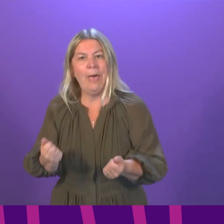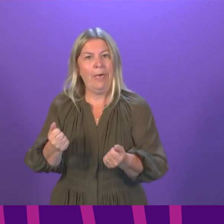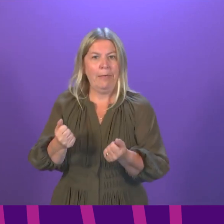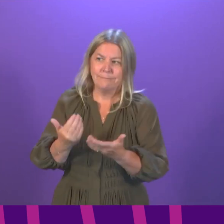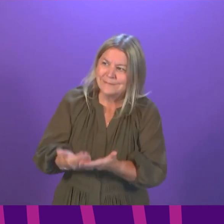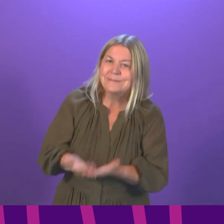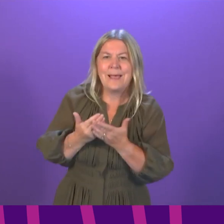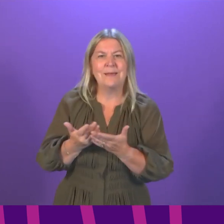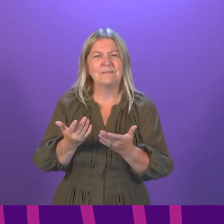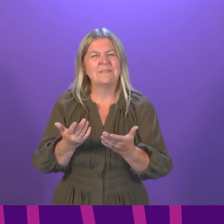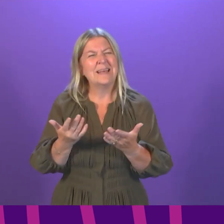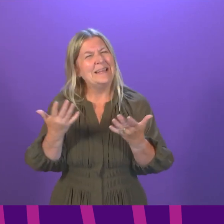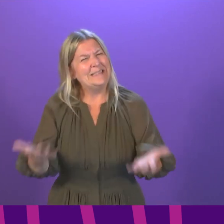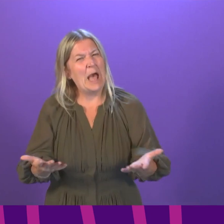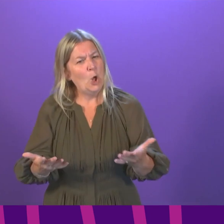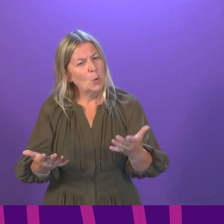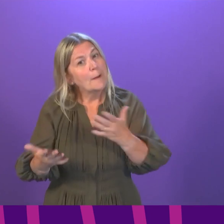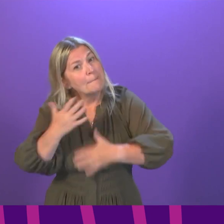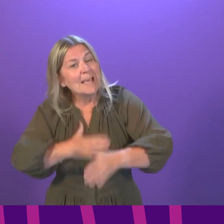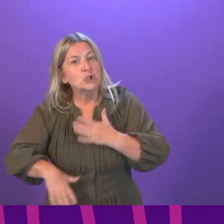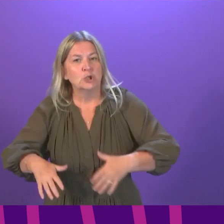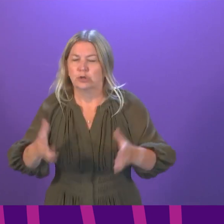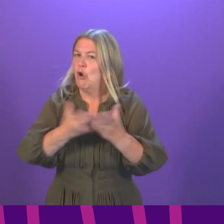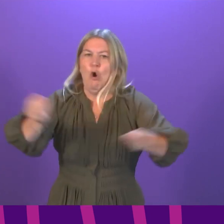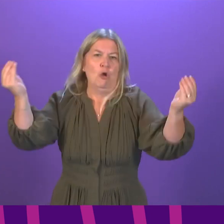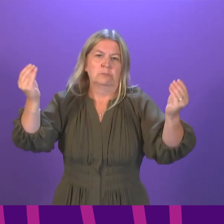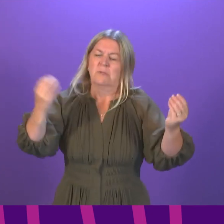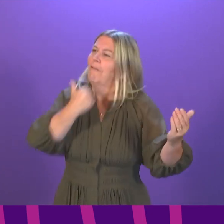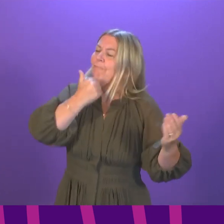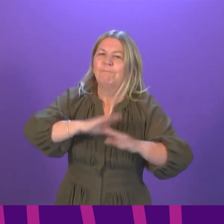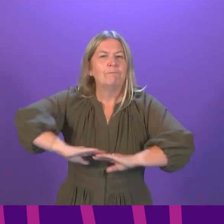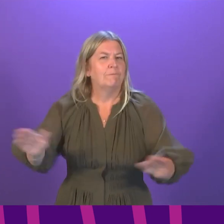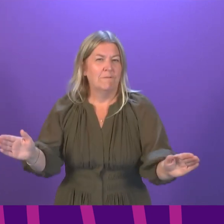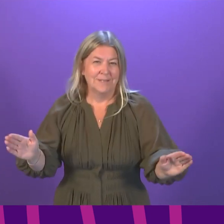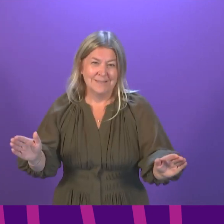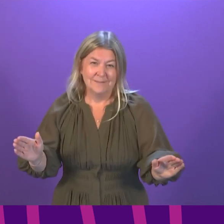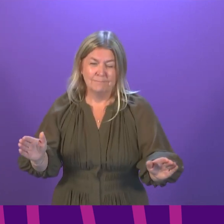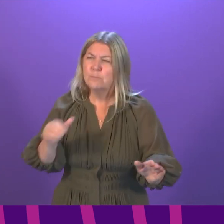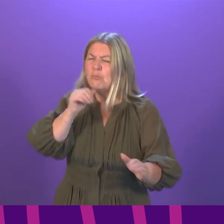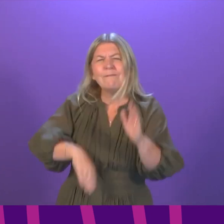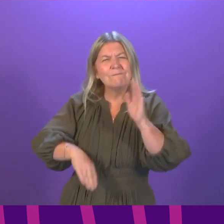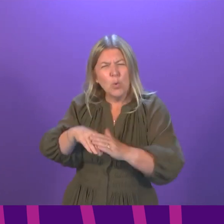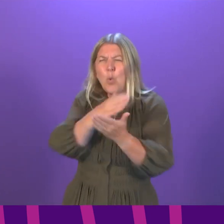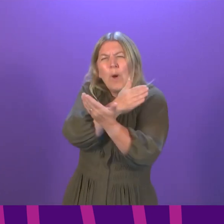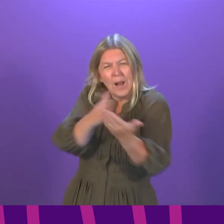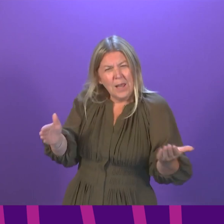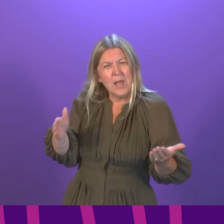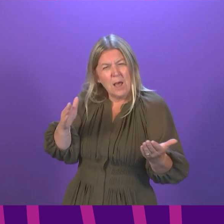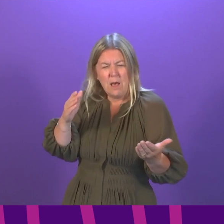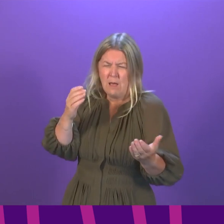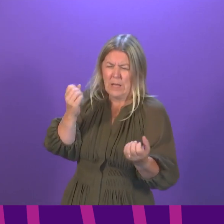But they are losing patience with these last-minute extensions and limitations on their lives without full justification or a clear idea